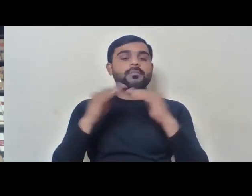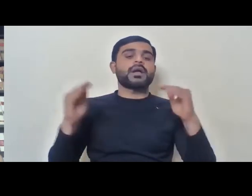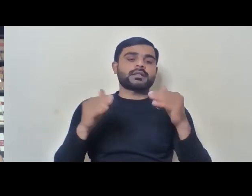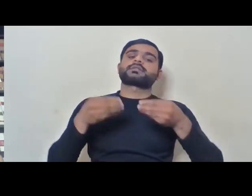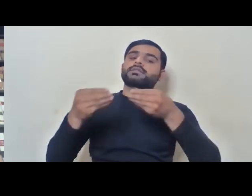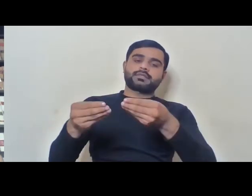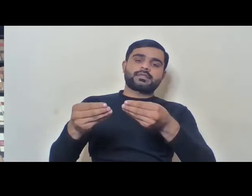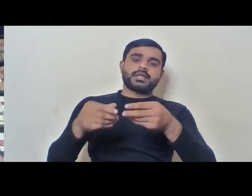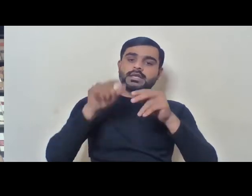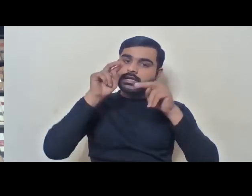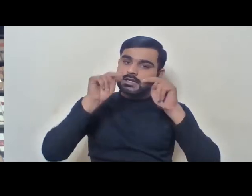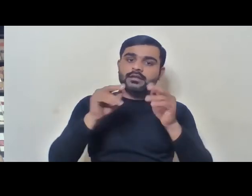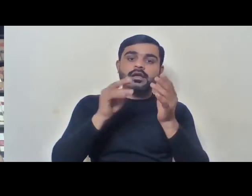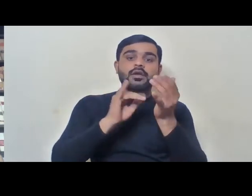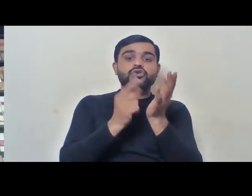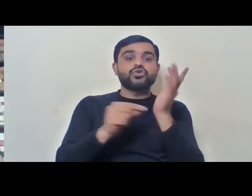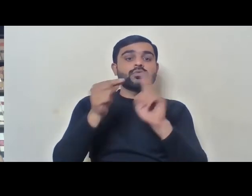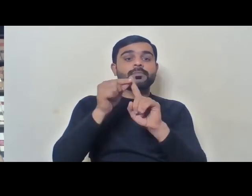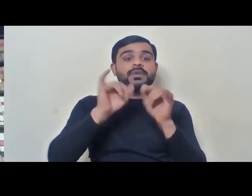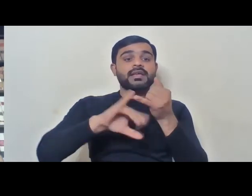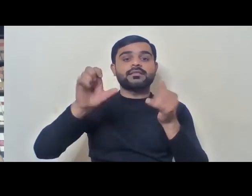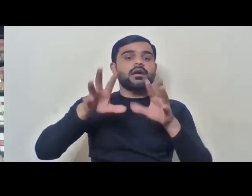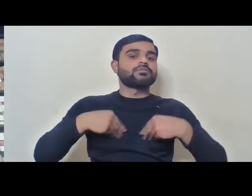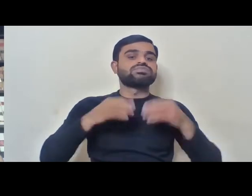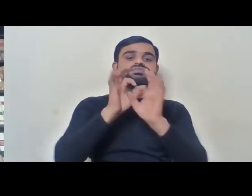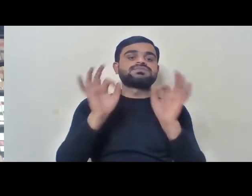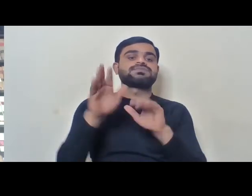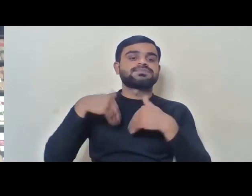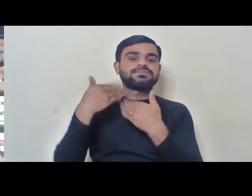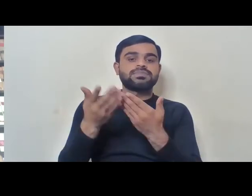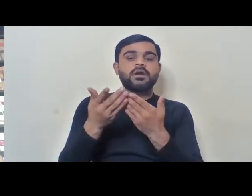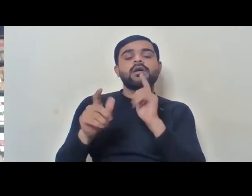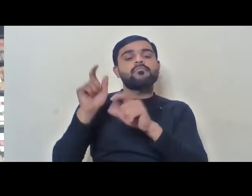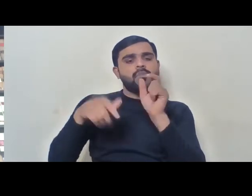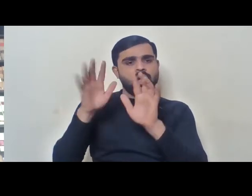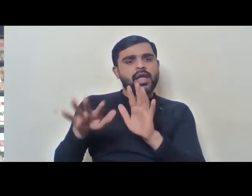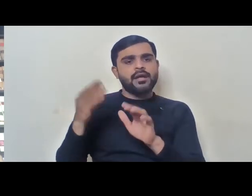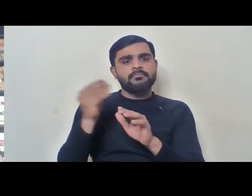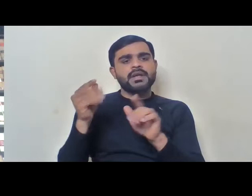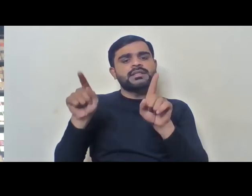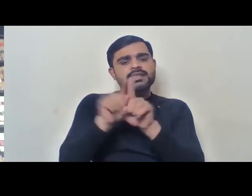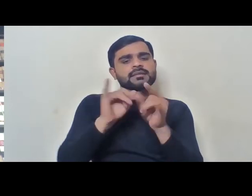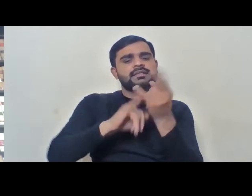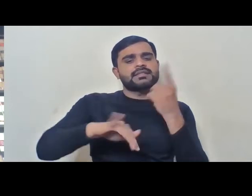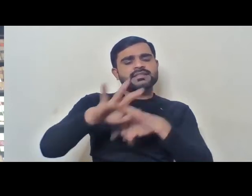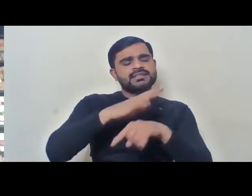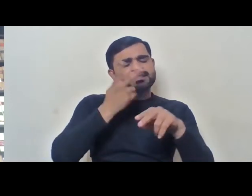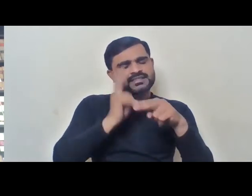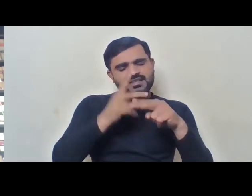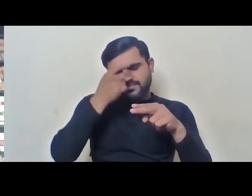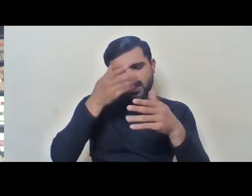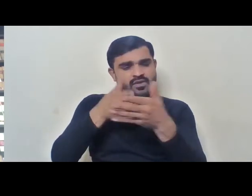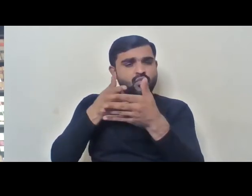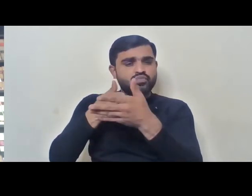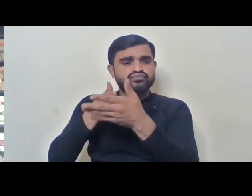still the UPSC has not done that, you know, and now there are people with similar situations who are